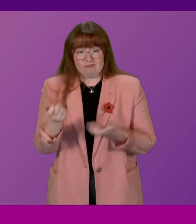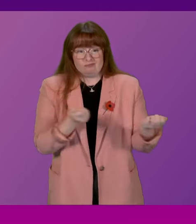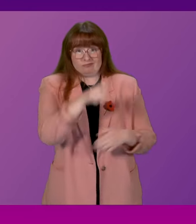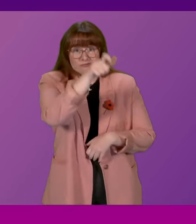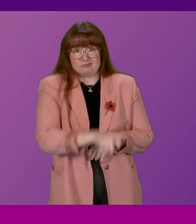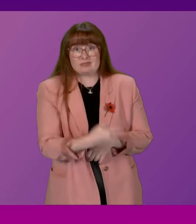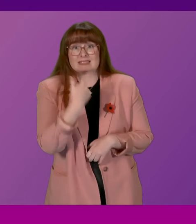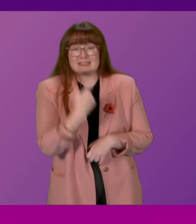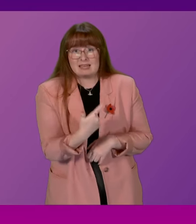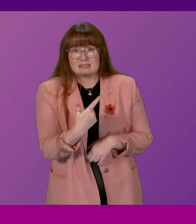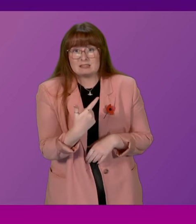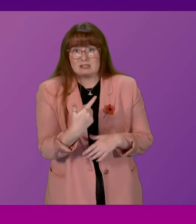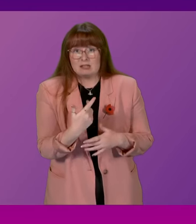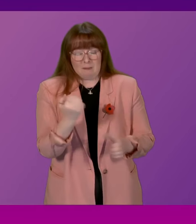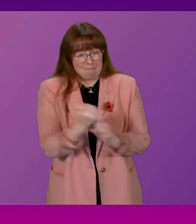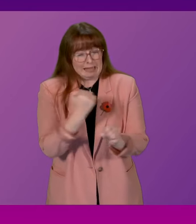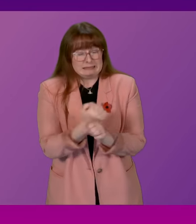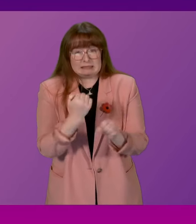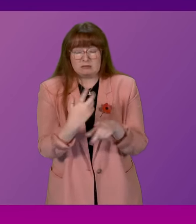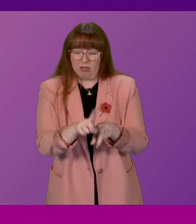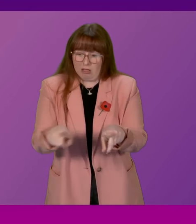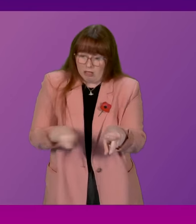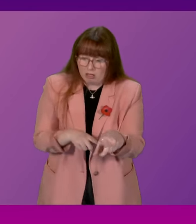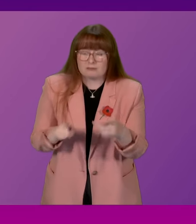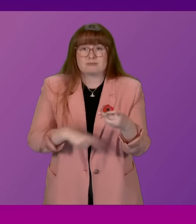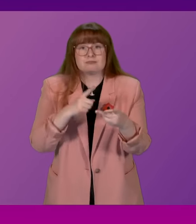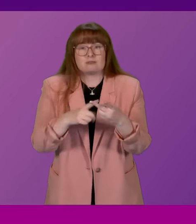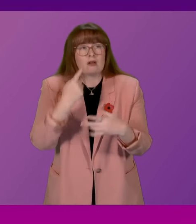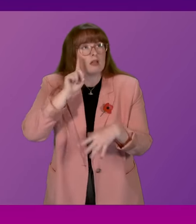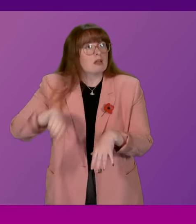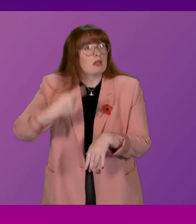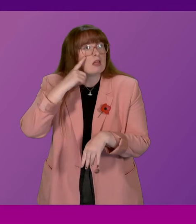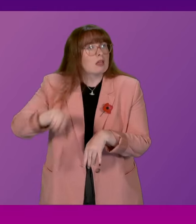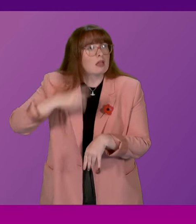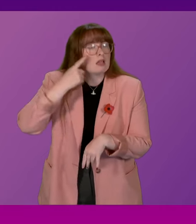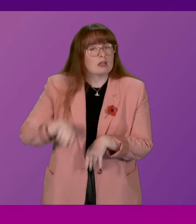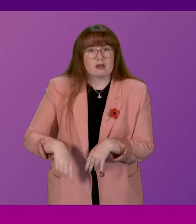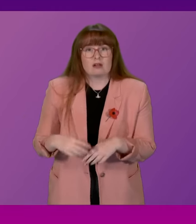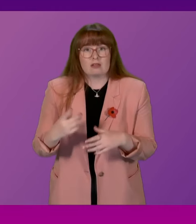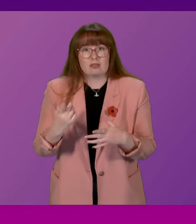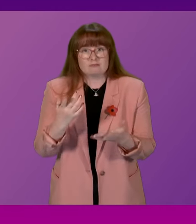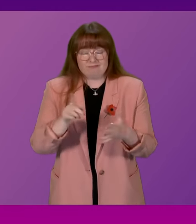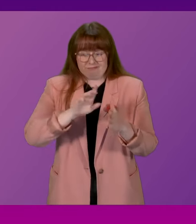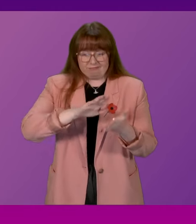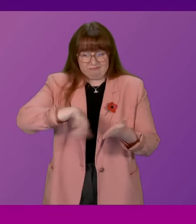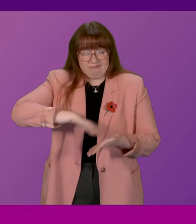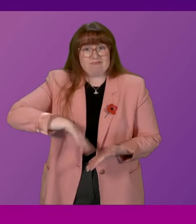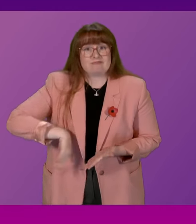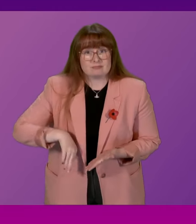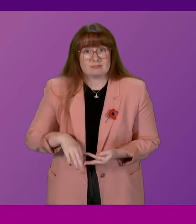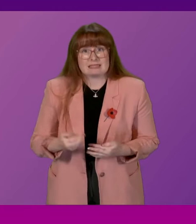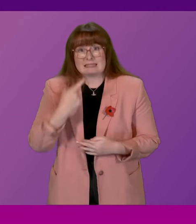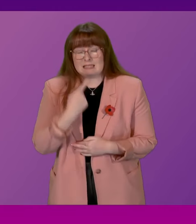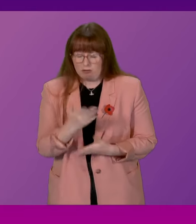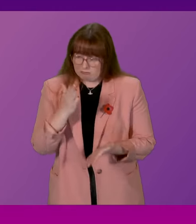called out a backlog of maintenance, neglect of the maintenance of assets, and said that this posed a,